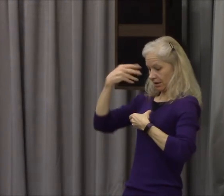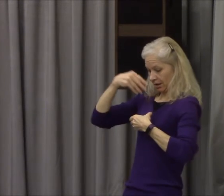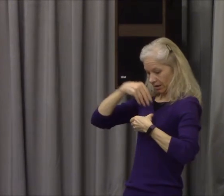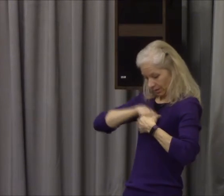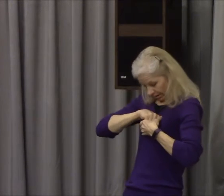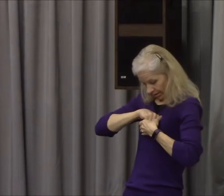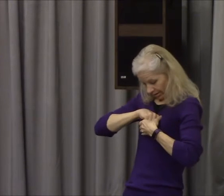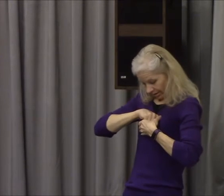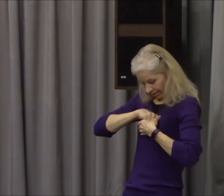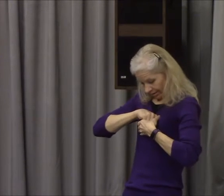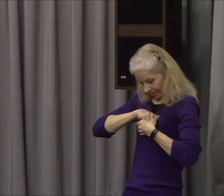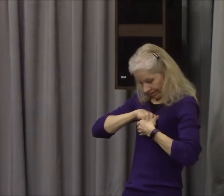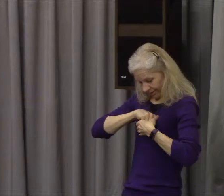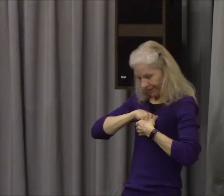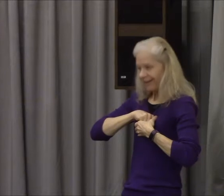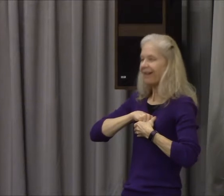Christ in you the hope of glory